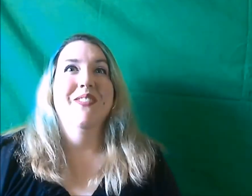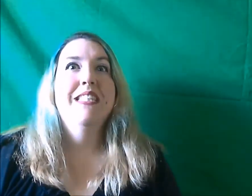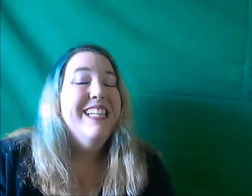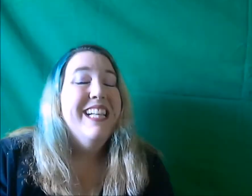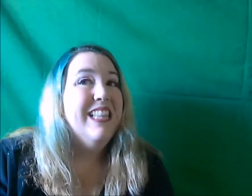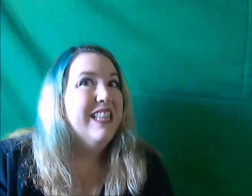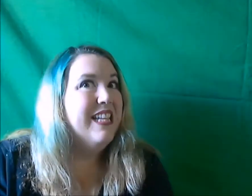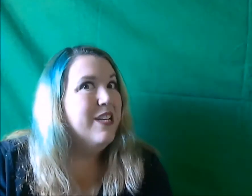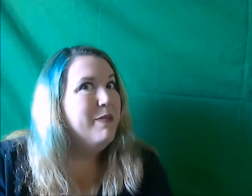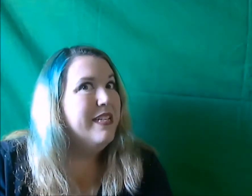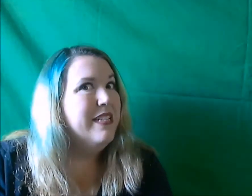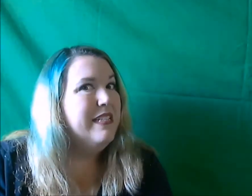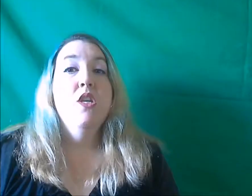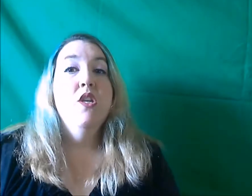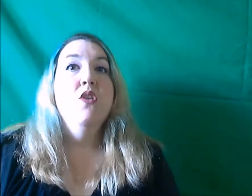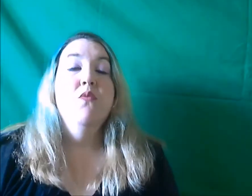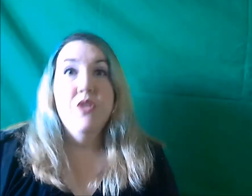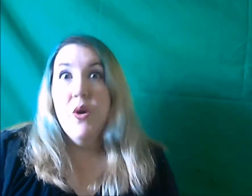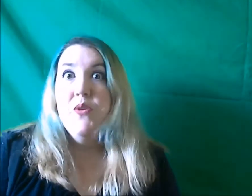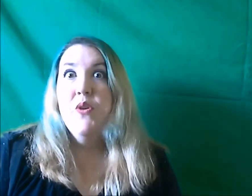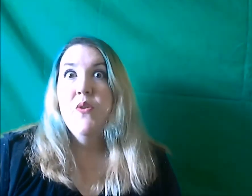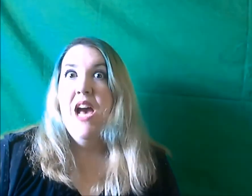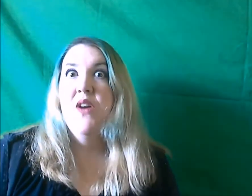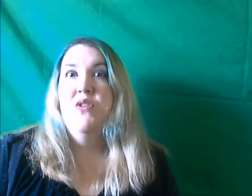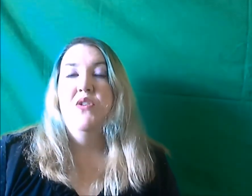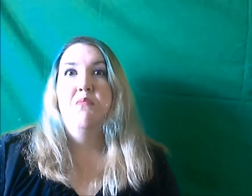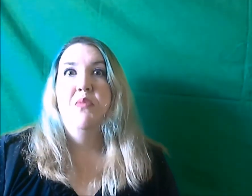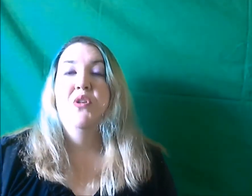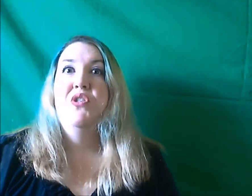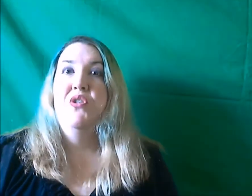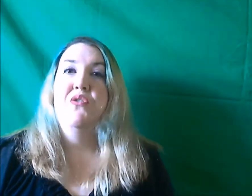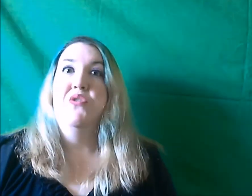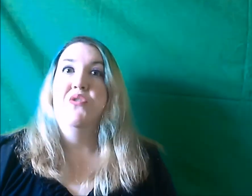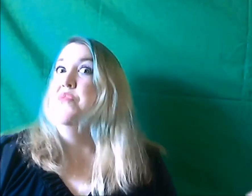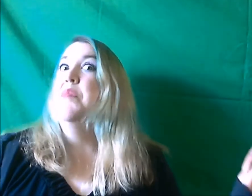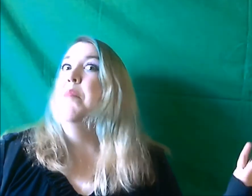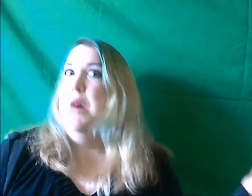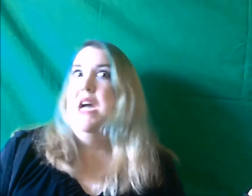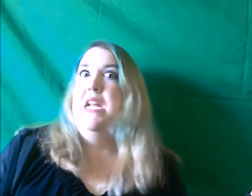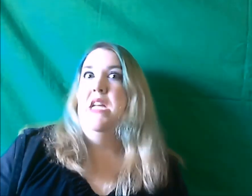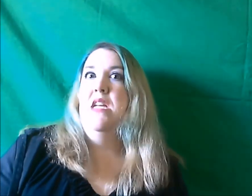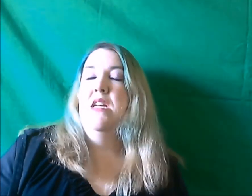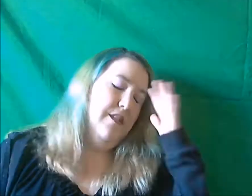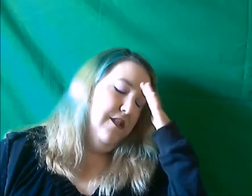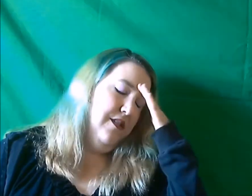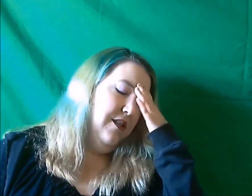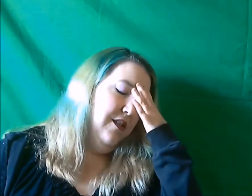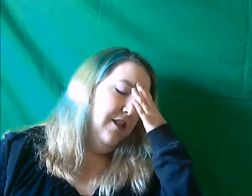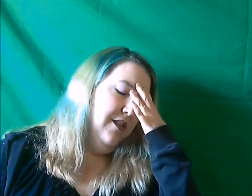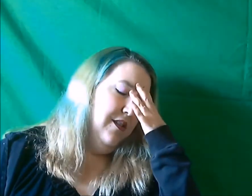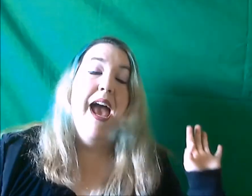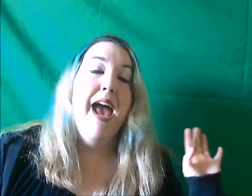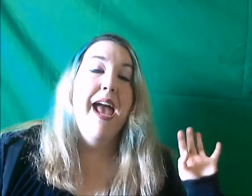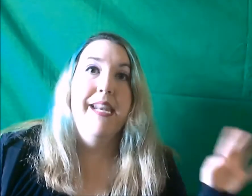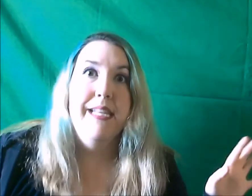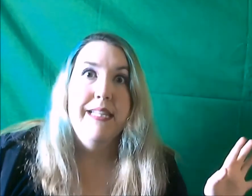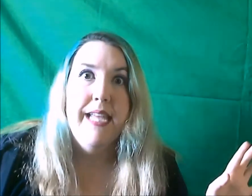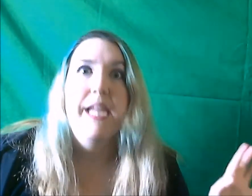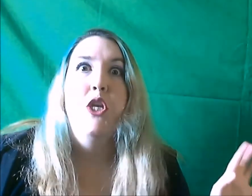A lot of pain. You don't know how you can push your noob body. I didn't say nude.